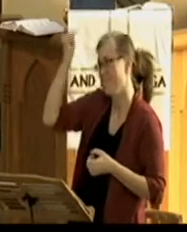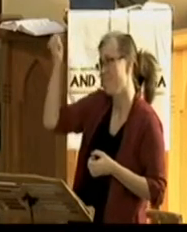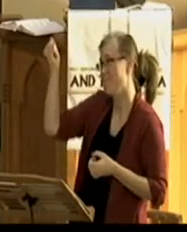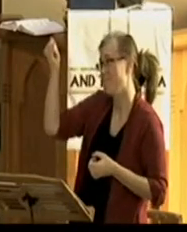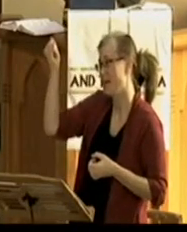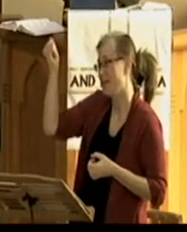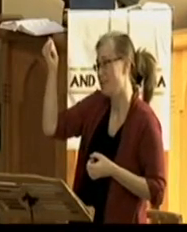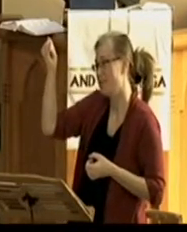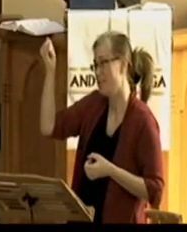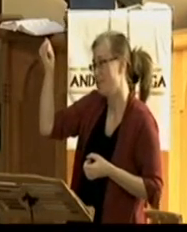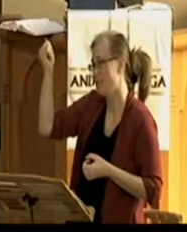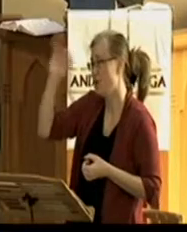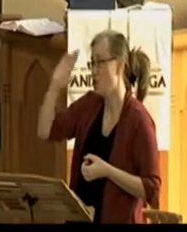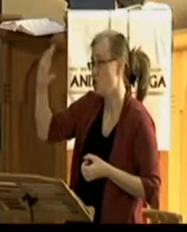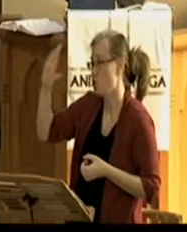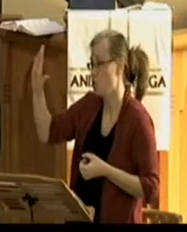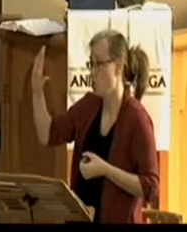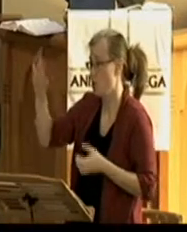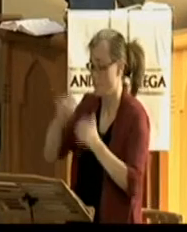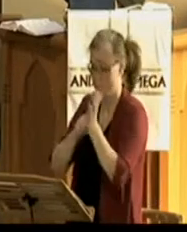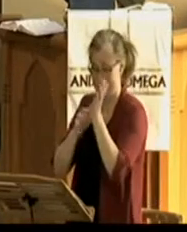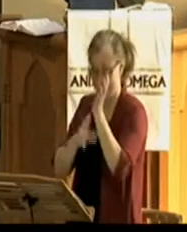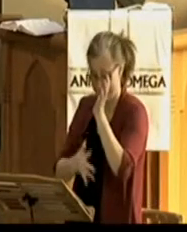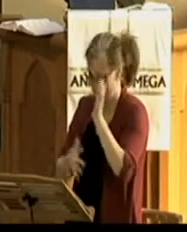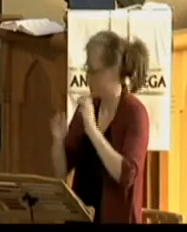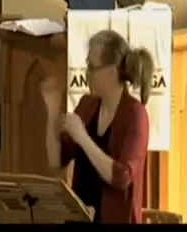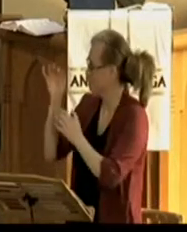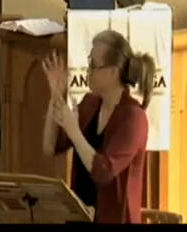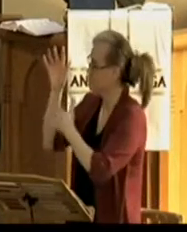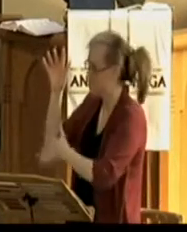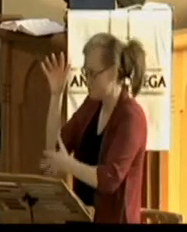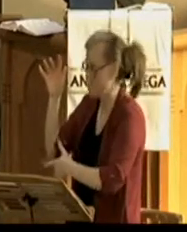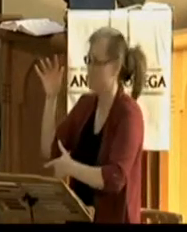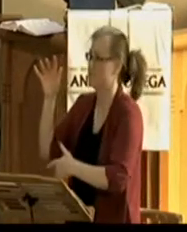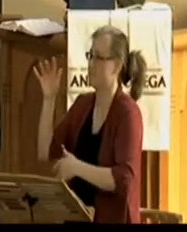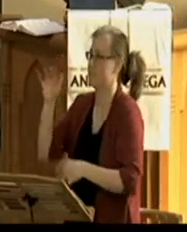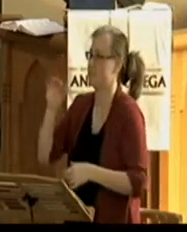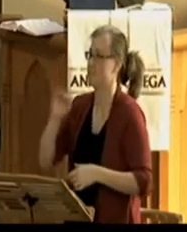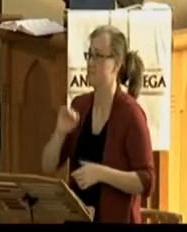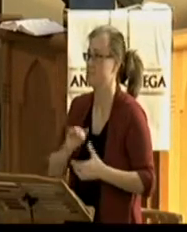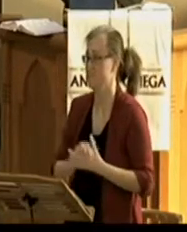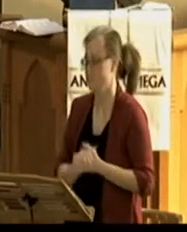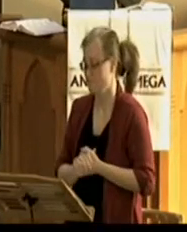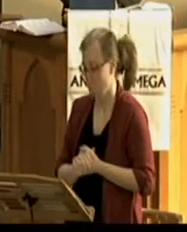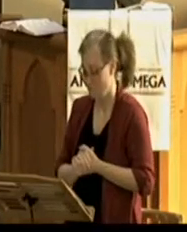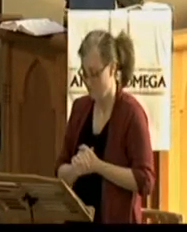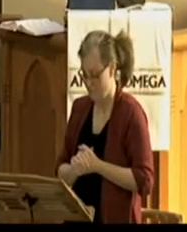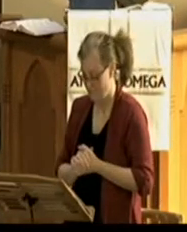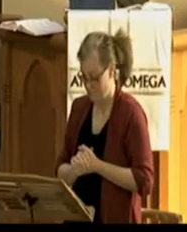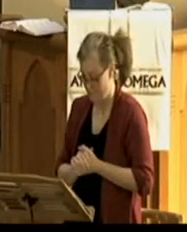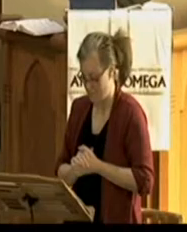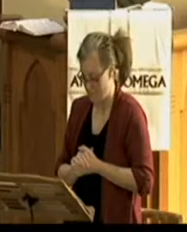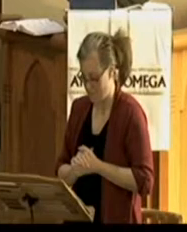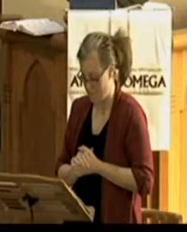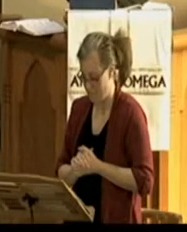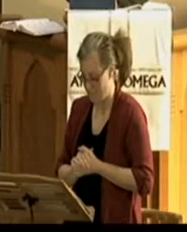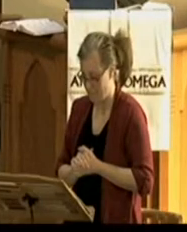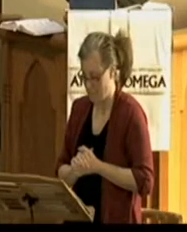you Lord Jesus our Savior bore. Our sins. Even as you cried out. Father forgive them. You